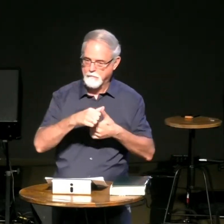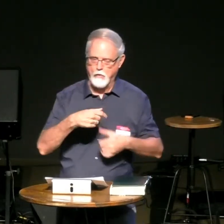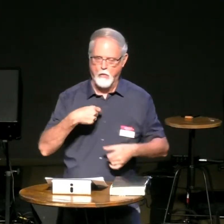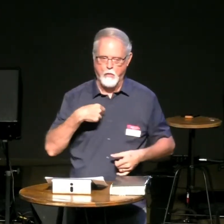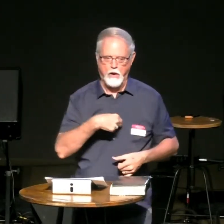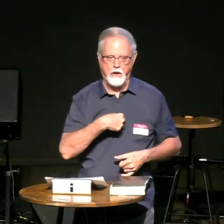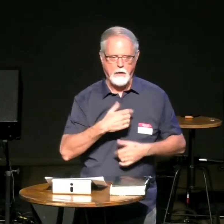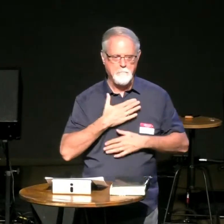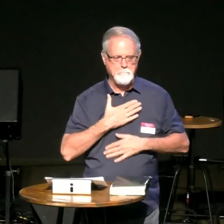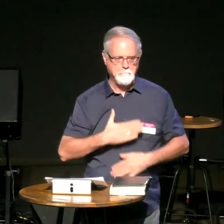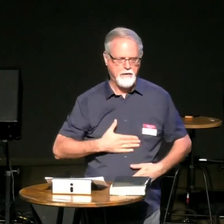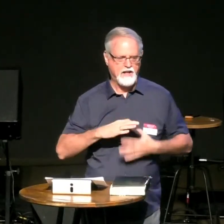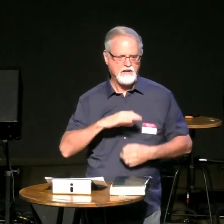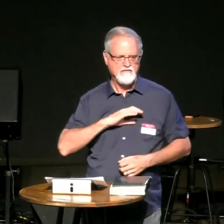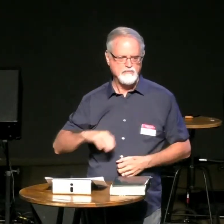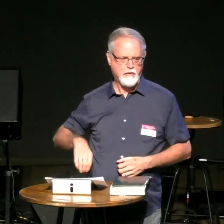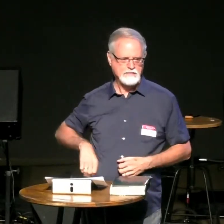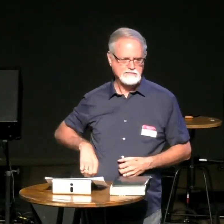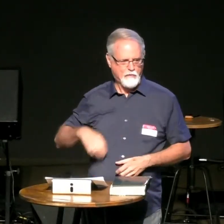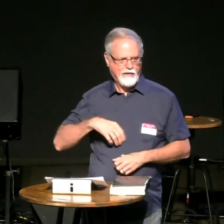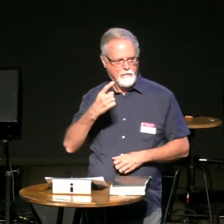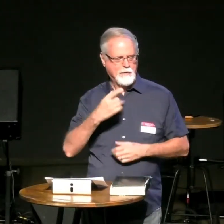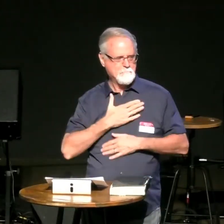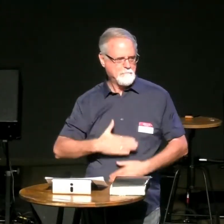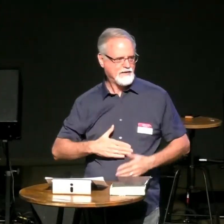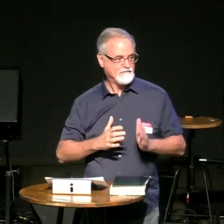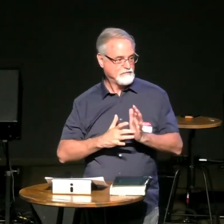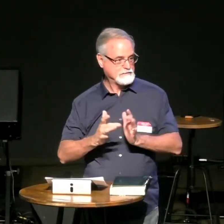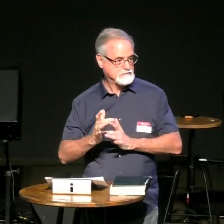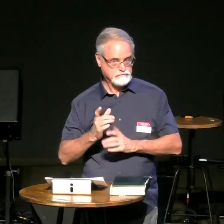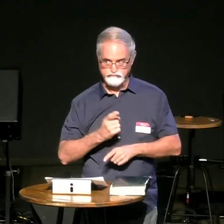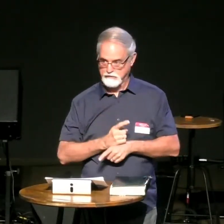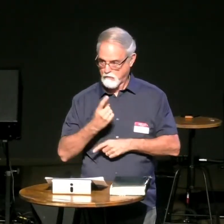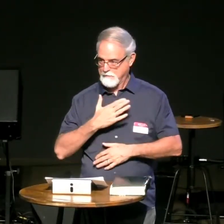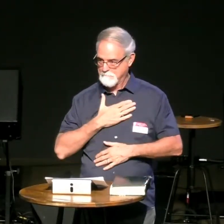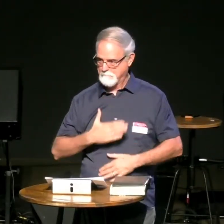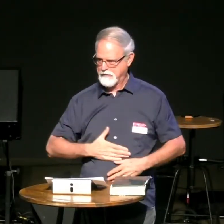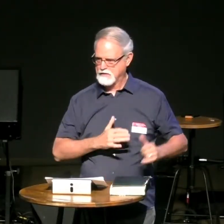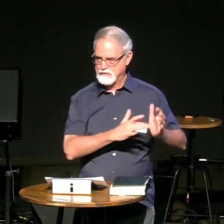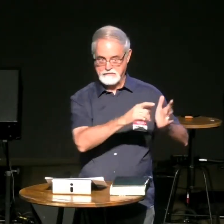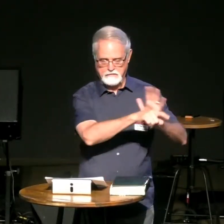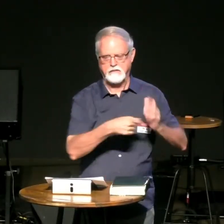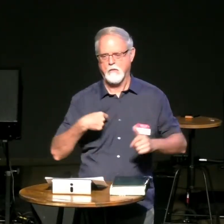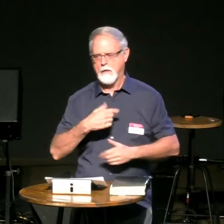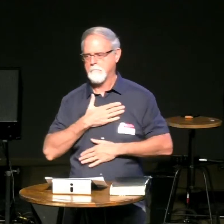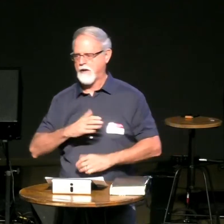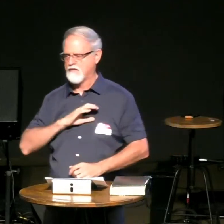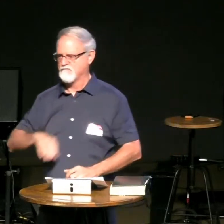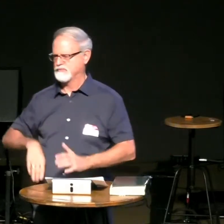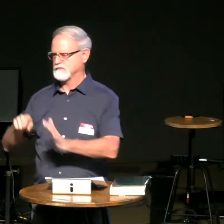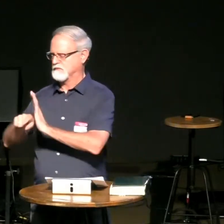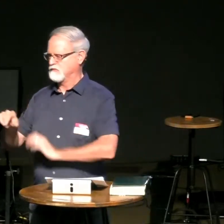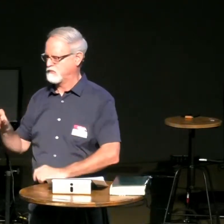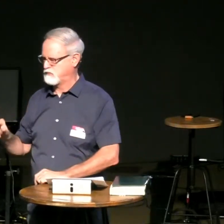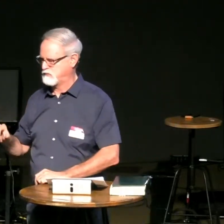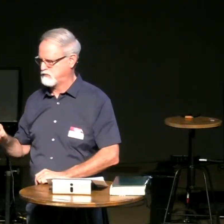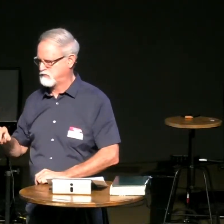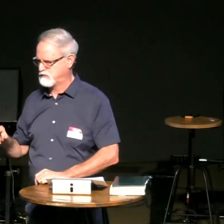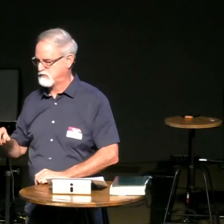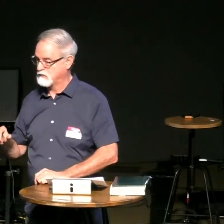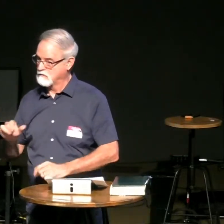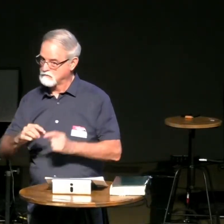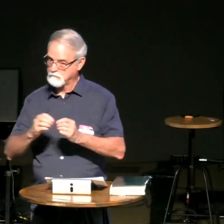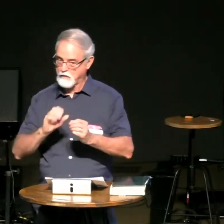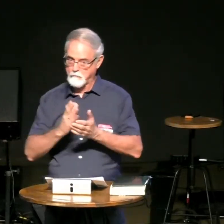it's a story that we see repeated over and over again right we're all all the old testament the new testament